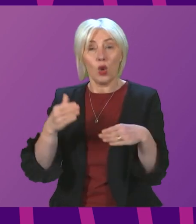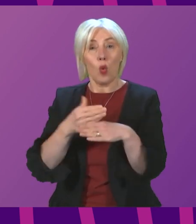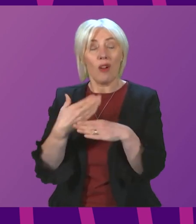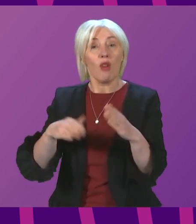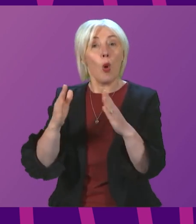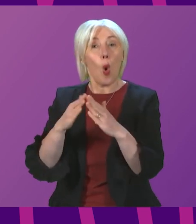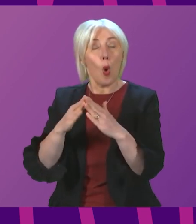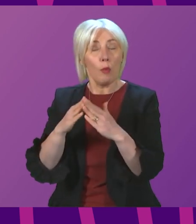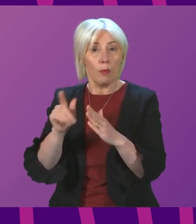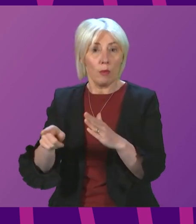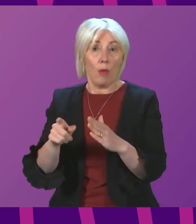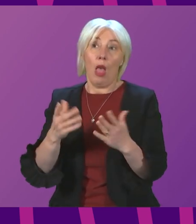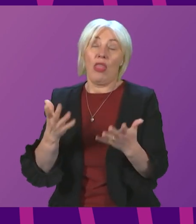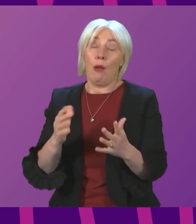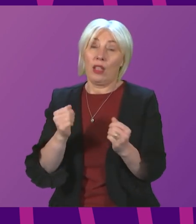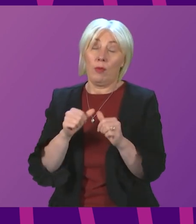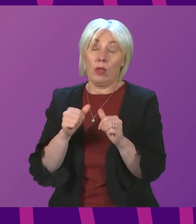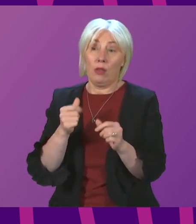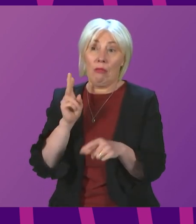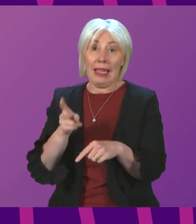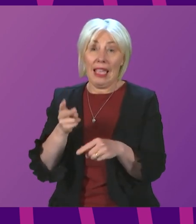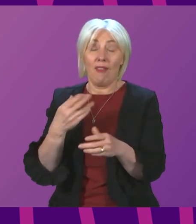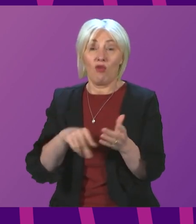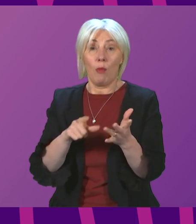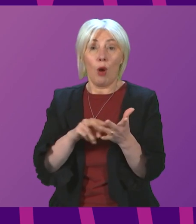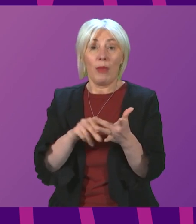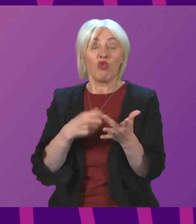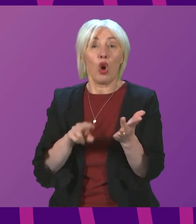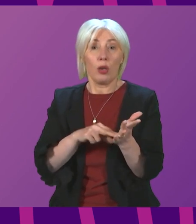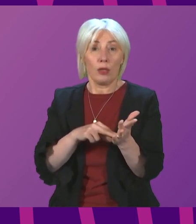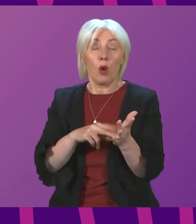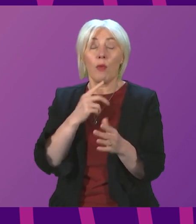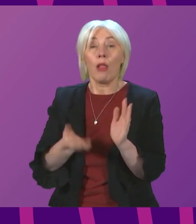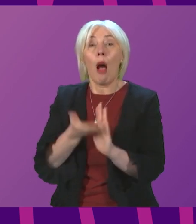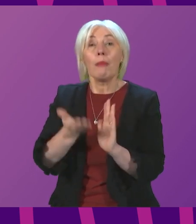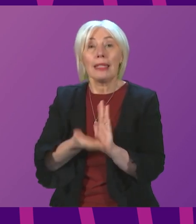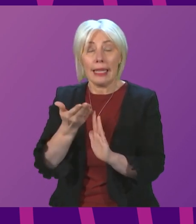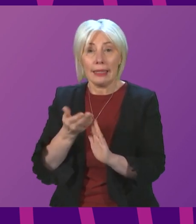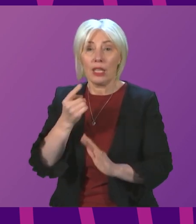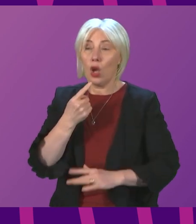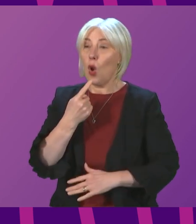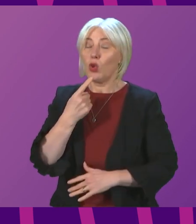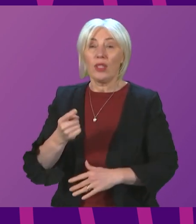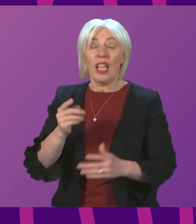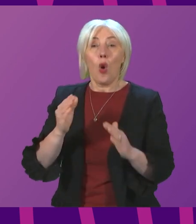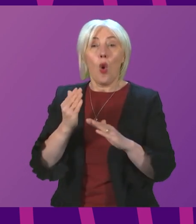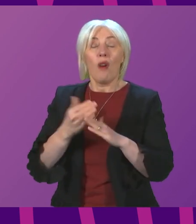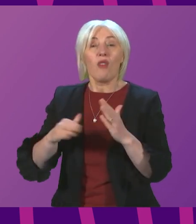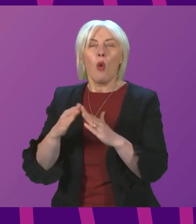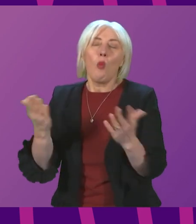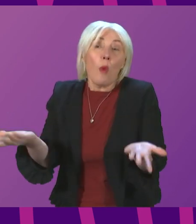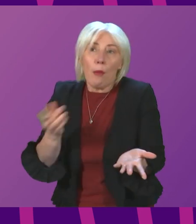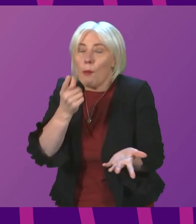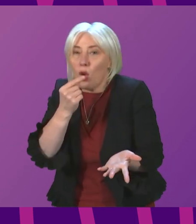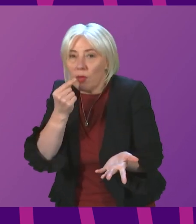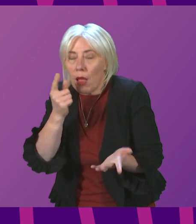strengthened in response to Omicron, will now be updated. Instead of recommending home working whenever practical, the new guidance will